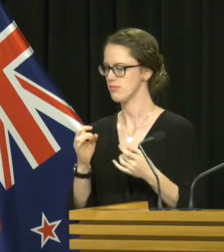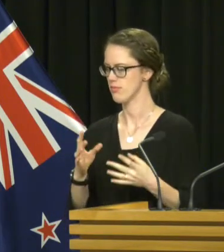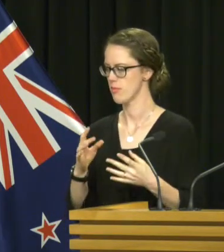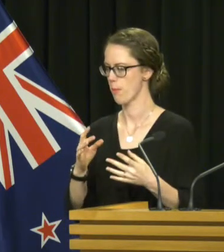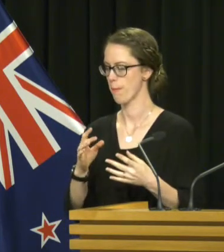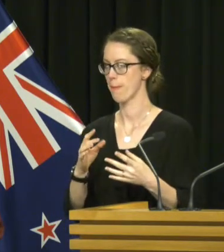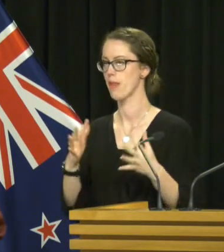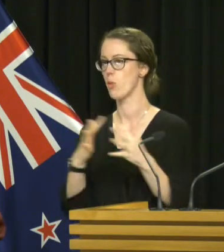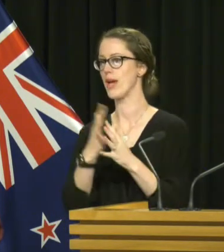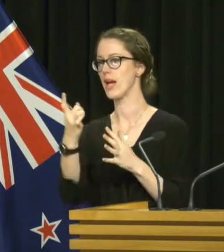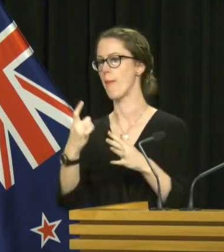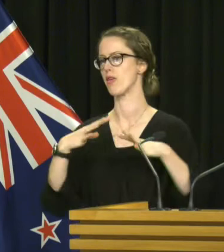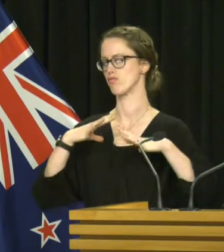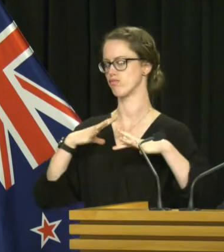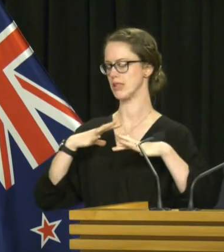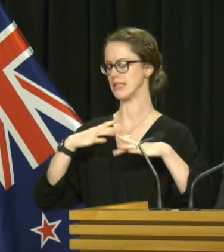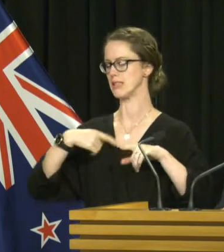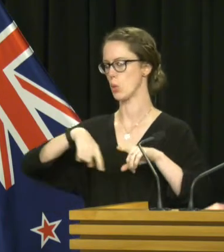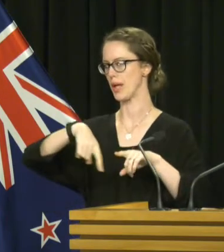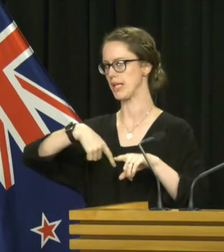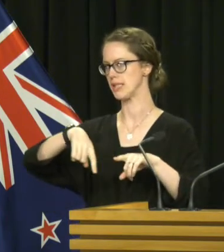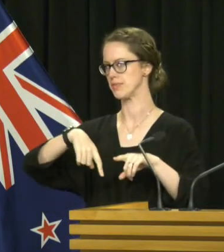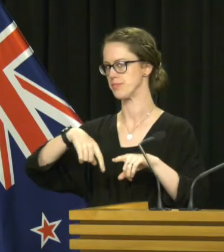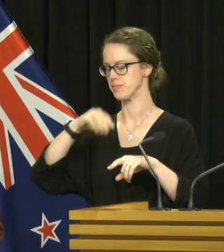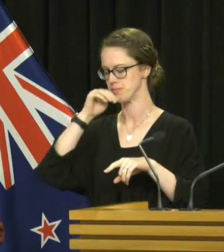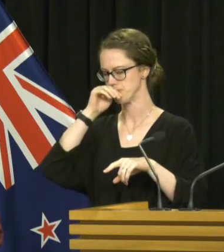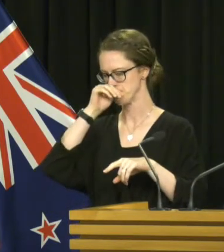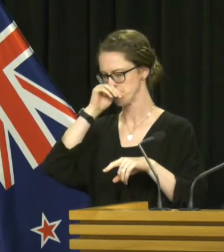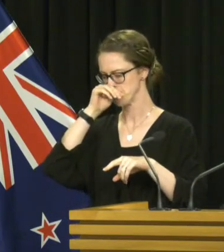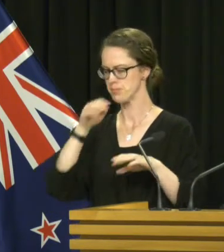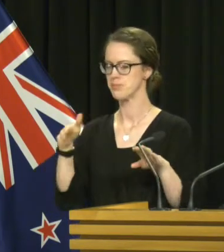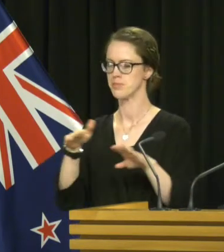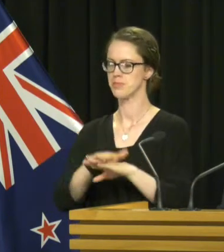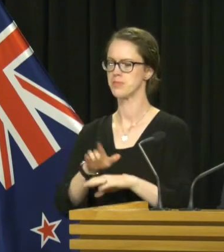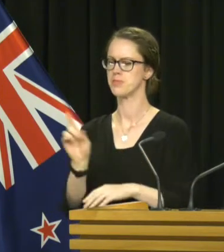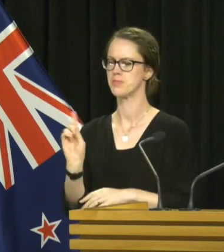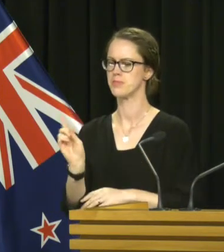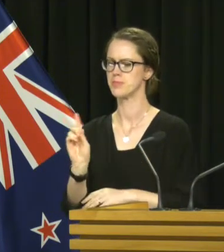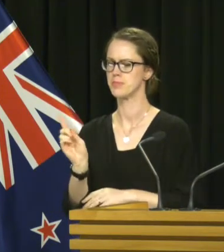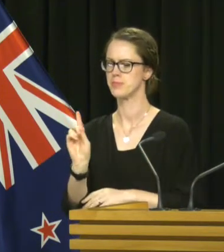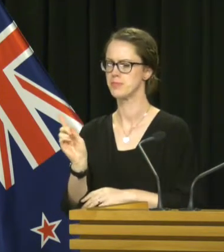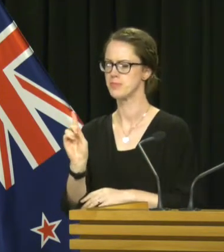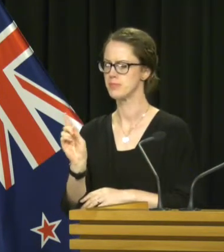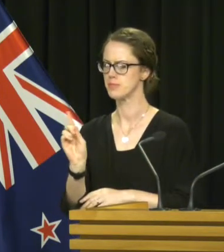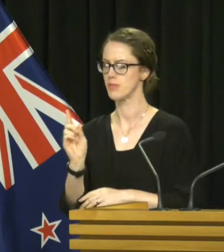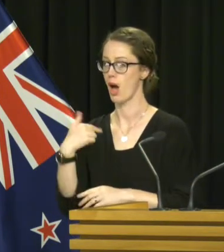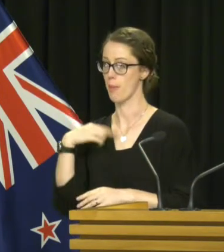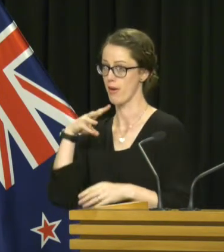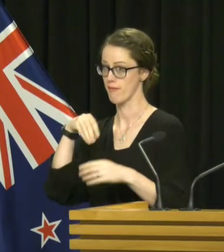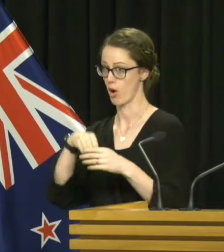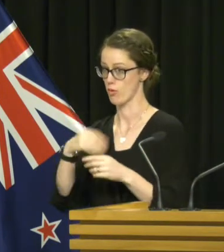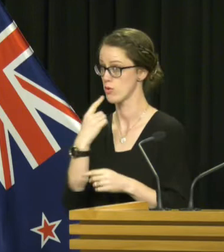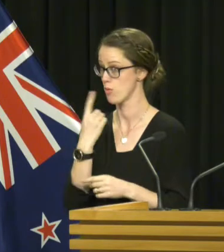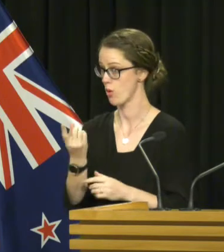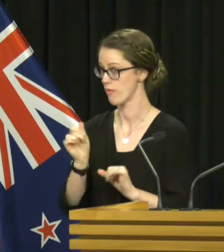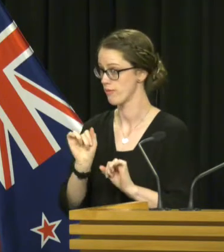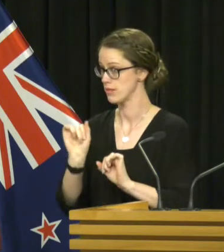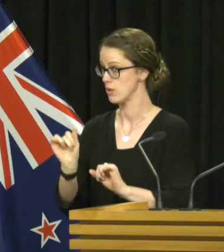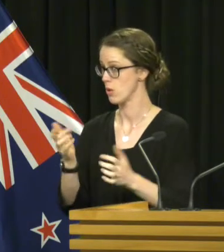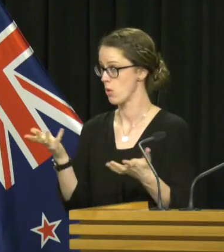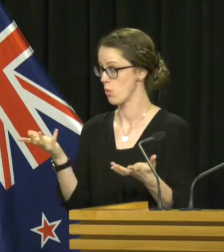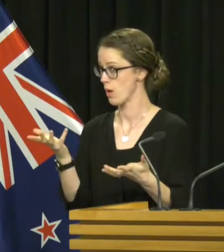week ahead, just a little recap of some of the initiatives I'll be a part of. Tomorrow I'll be visiting